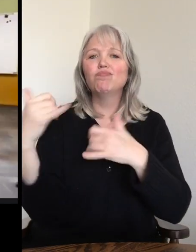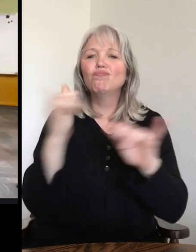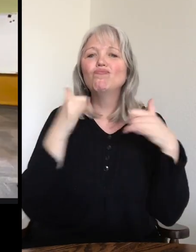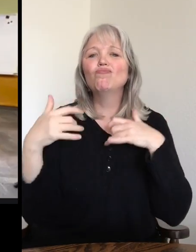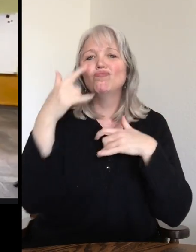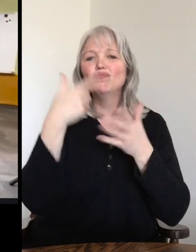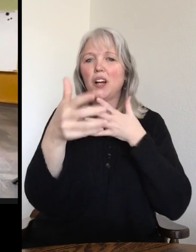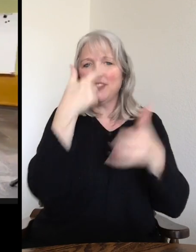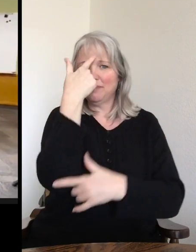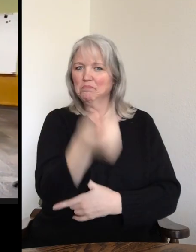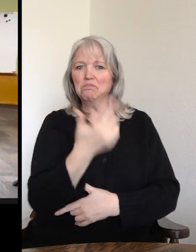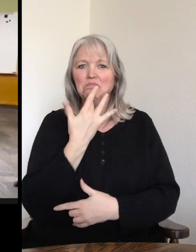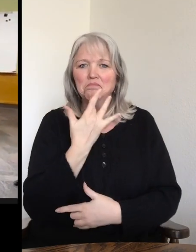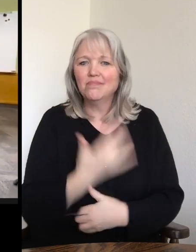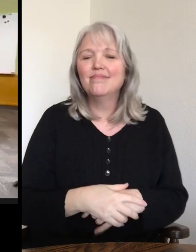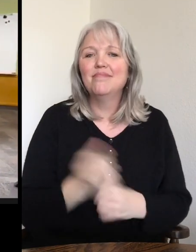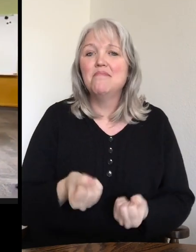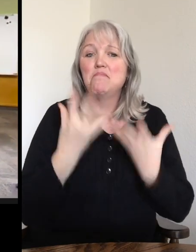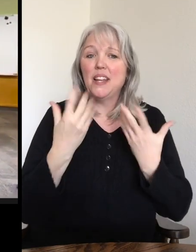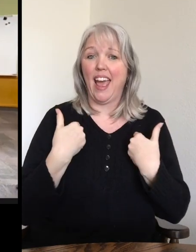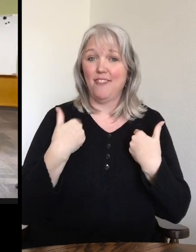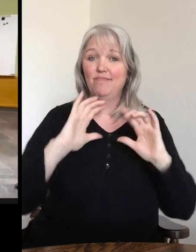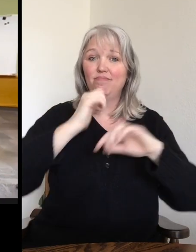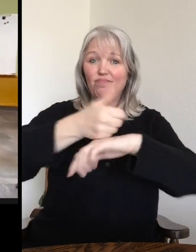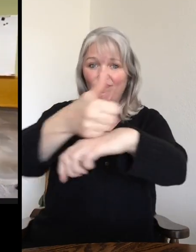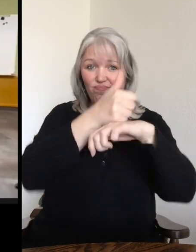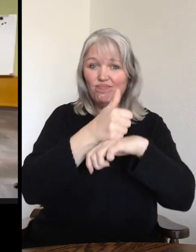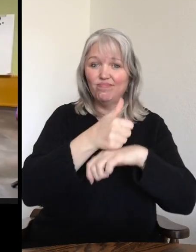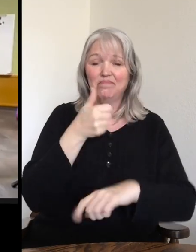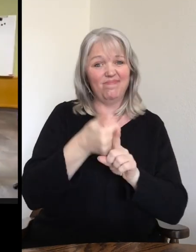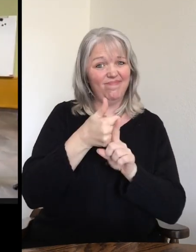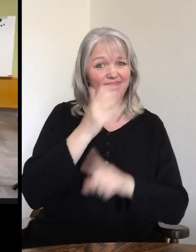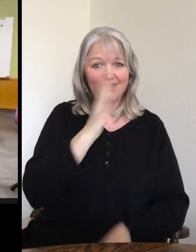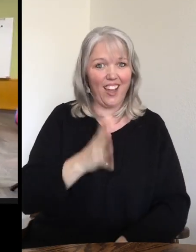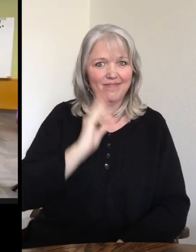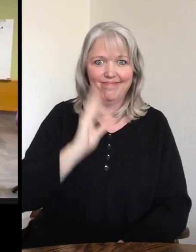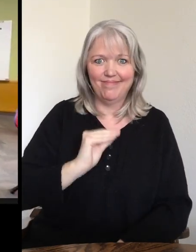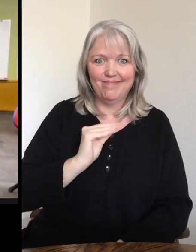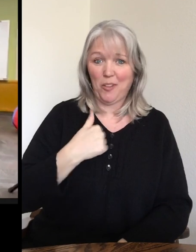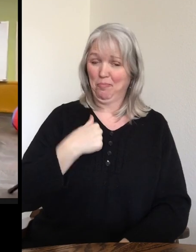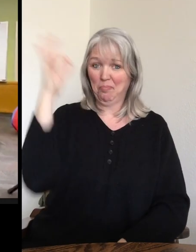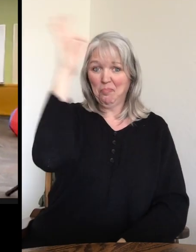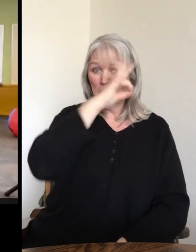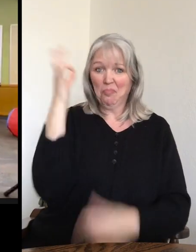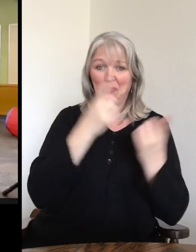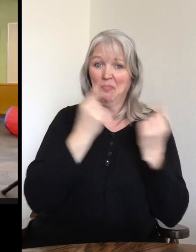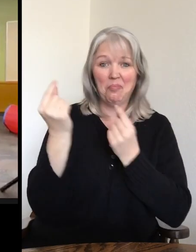run around wherever he likes. A lot of the items that we've put down are things he's actually never seen before. So I have no idea what he's going to do with